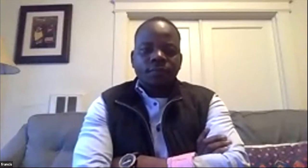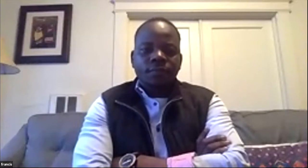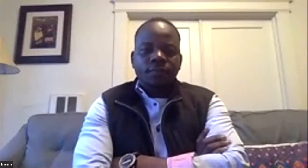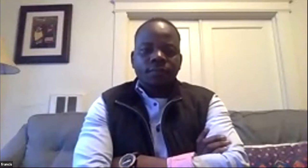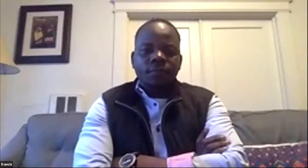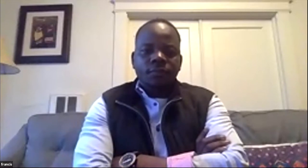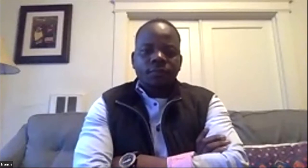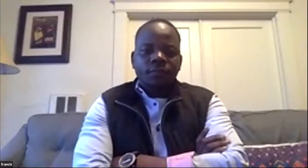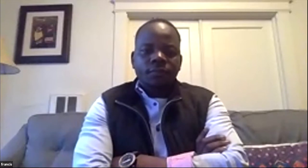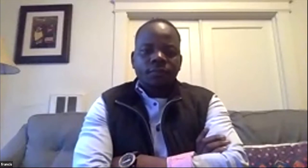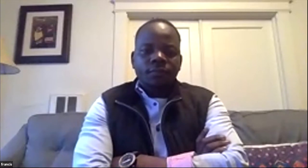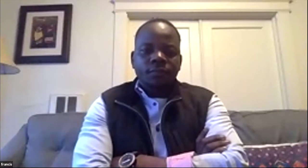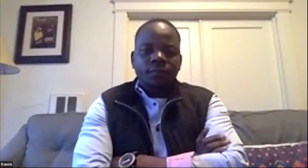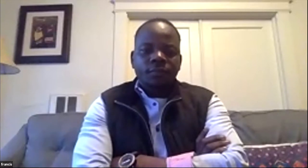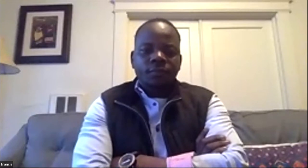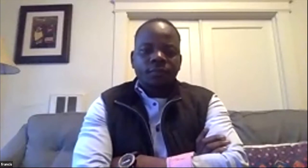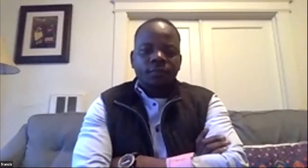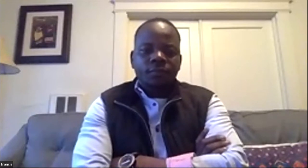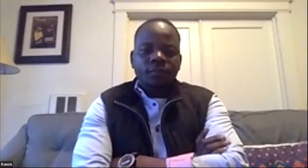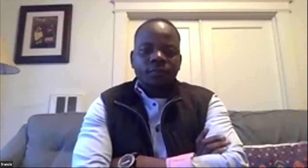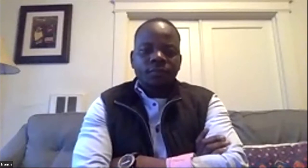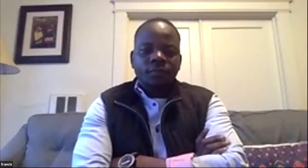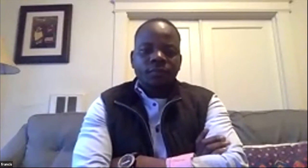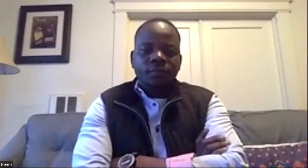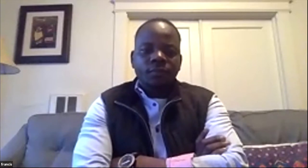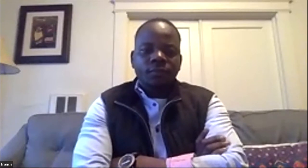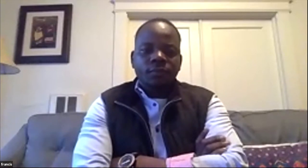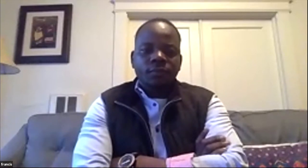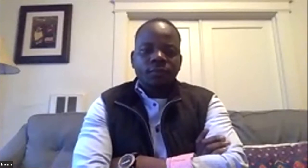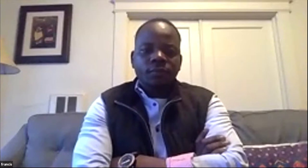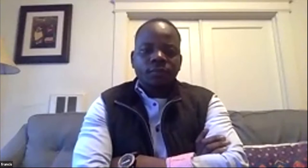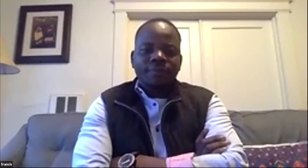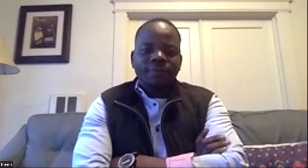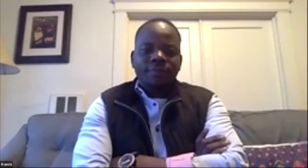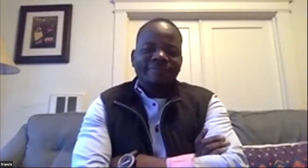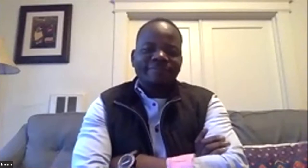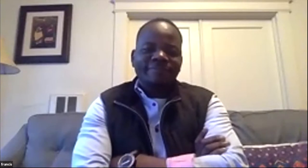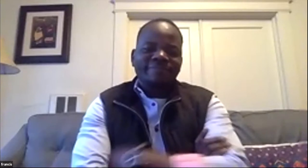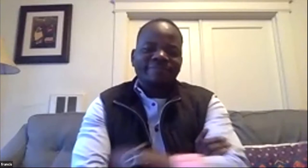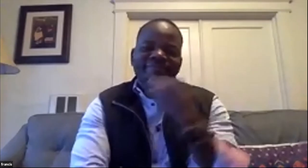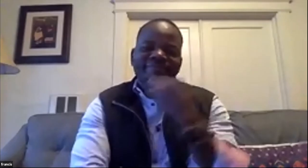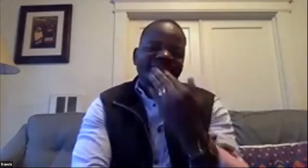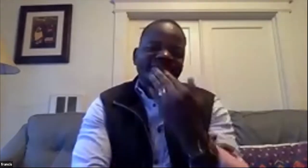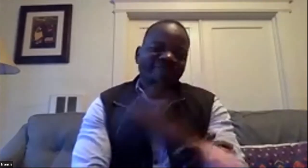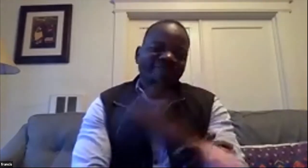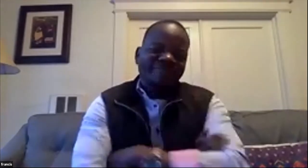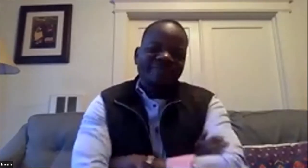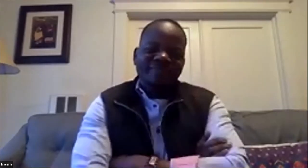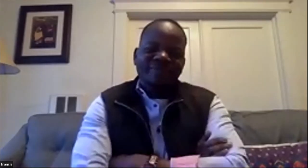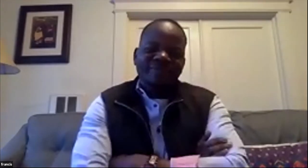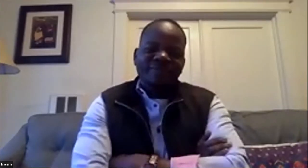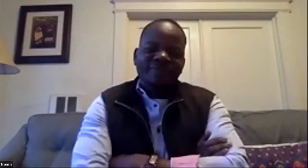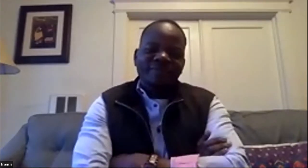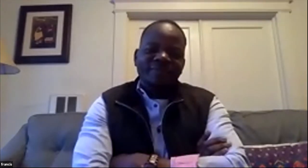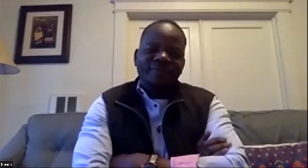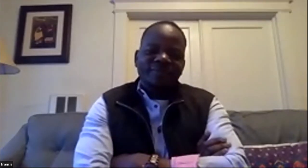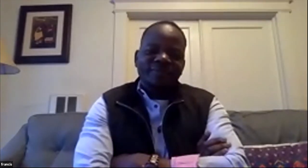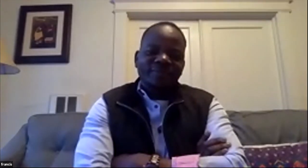people he really inspires people and he's he's he's just doing amazing things so yay